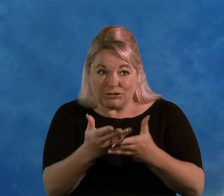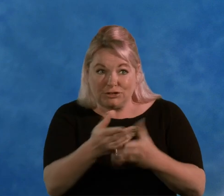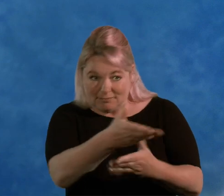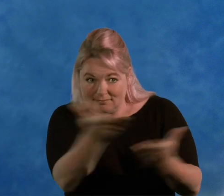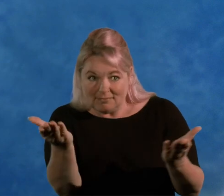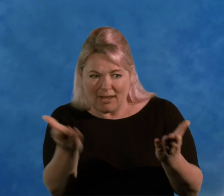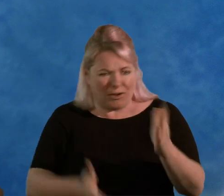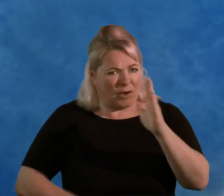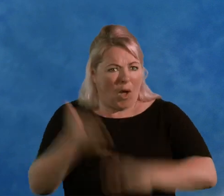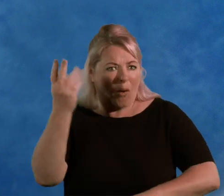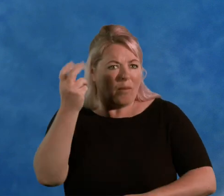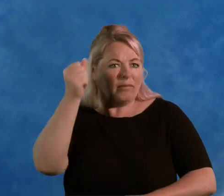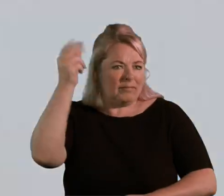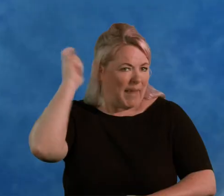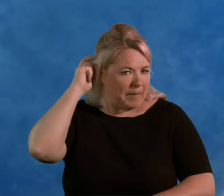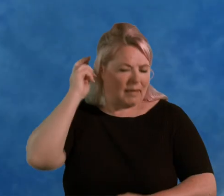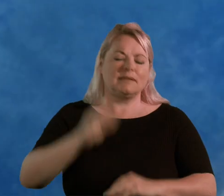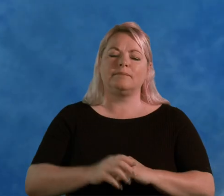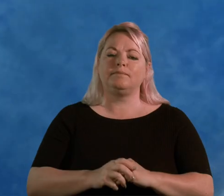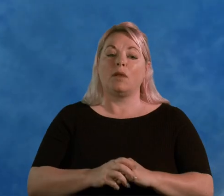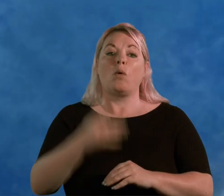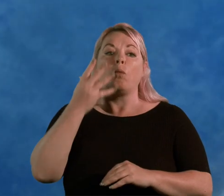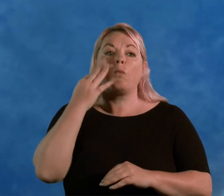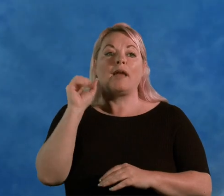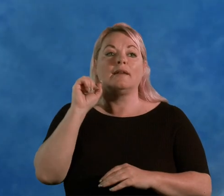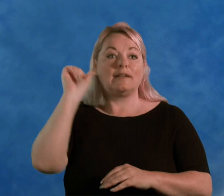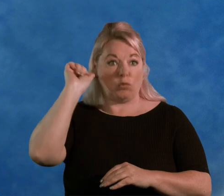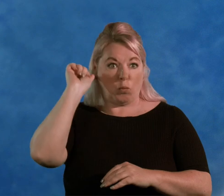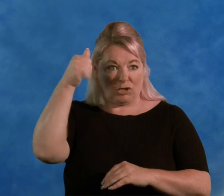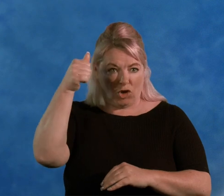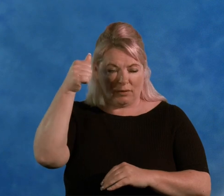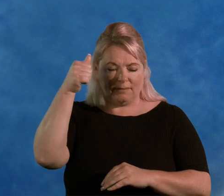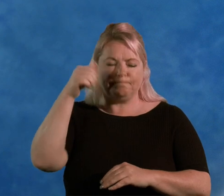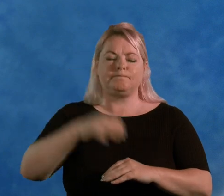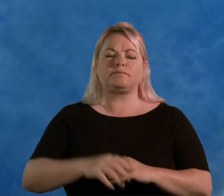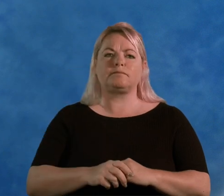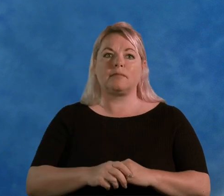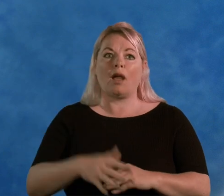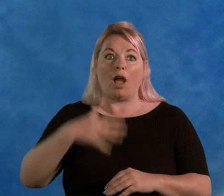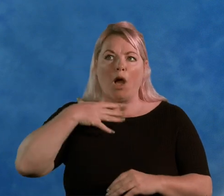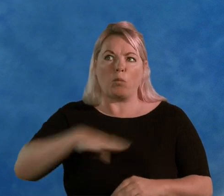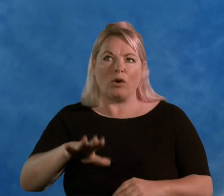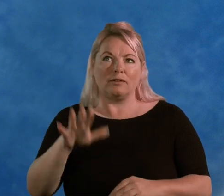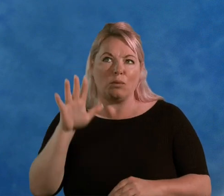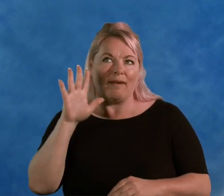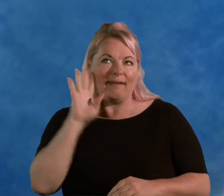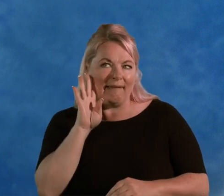people just to go for it. When I had the switch on, I remember that I wanted to hear and